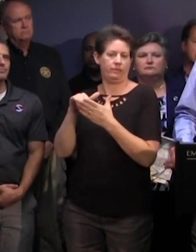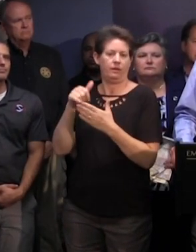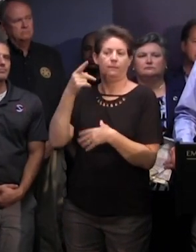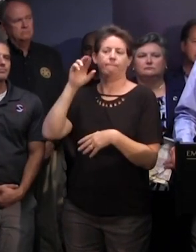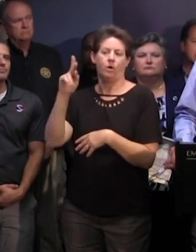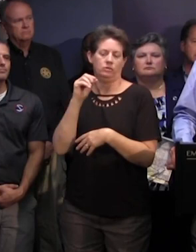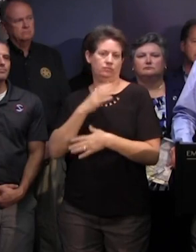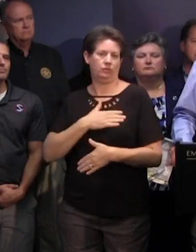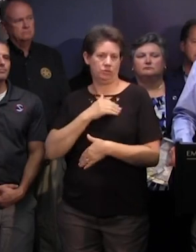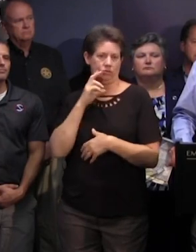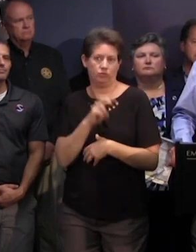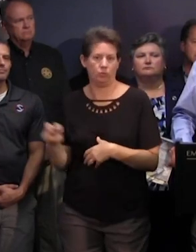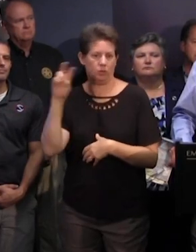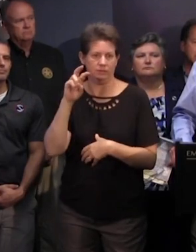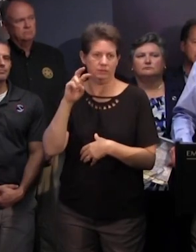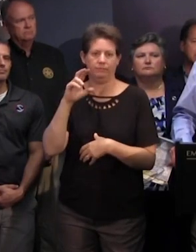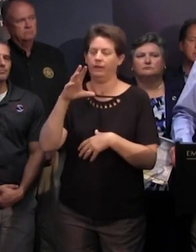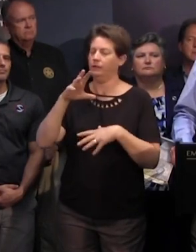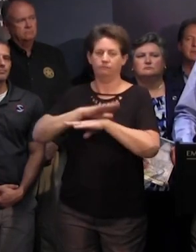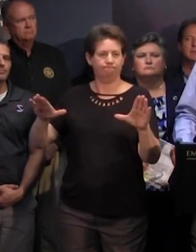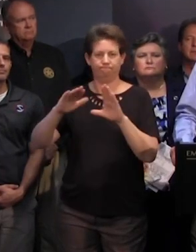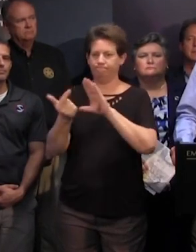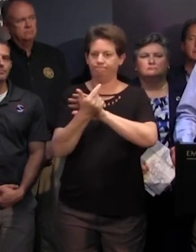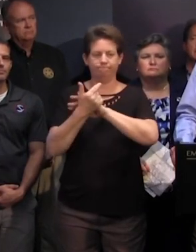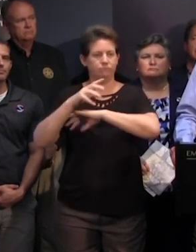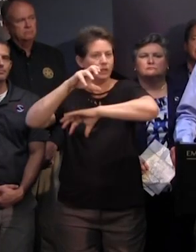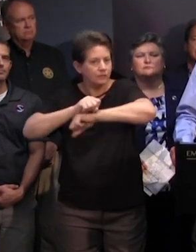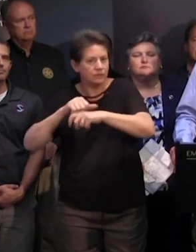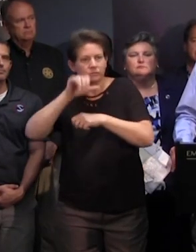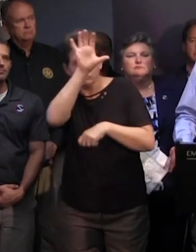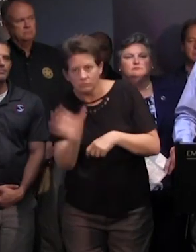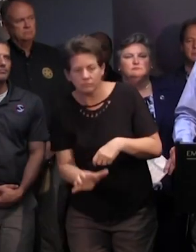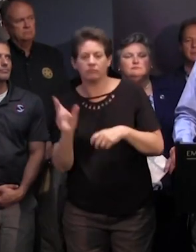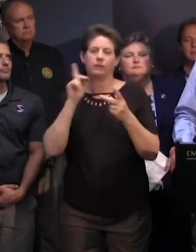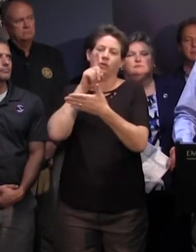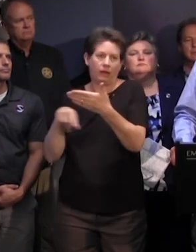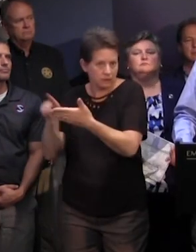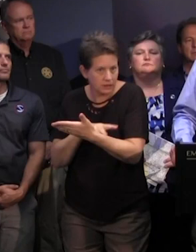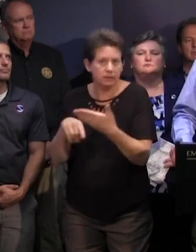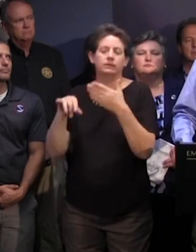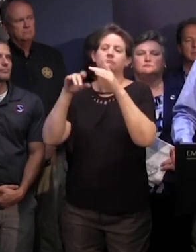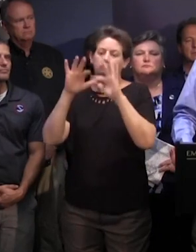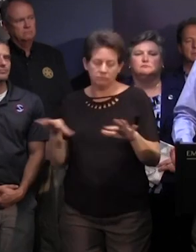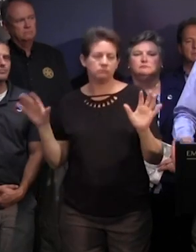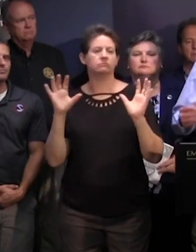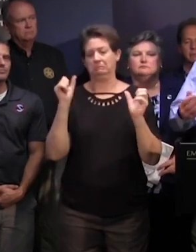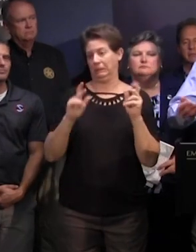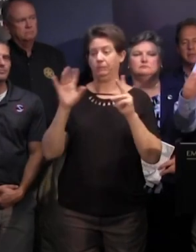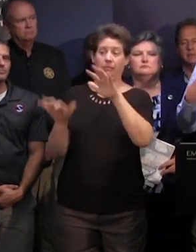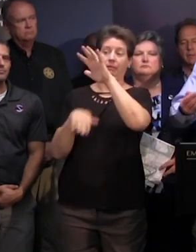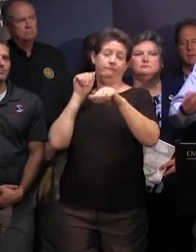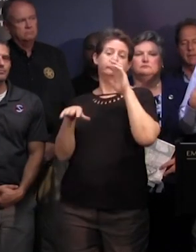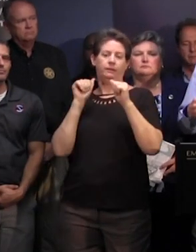recreation and tourism reservations along the coast and people are canceling reservations and many people are leaving